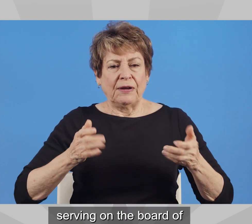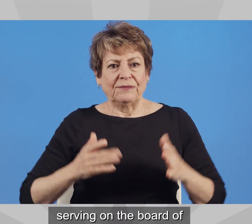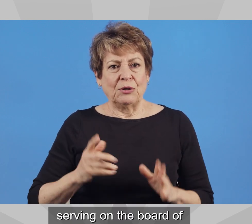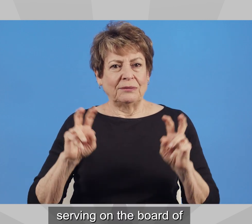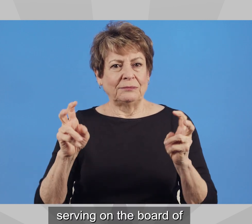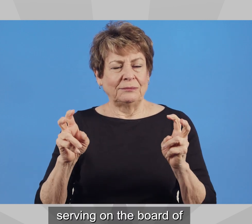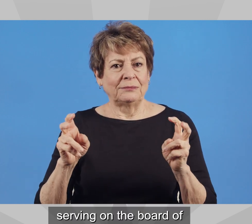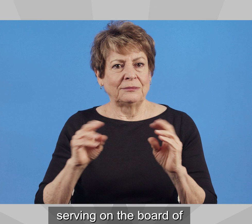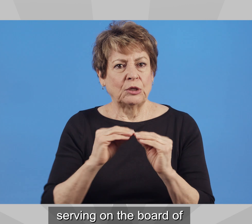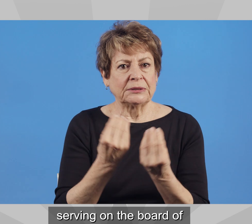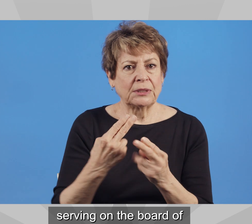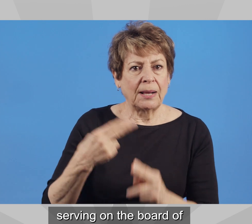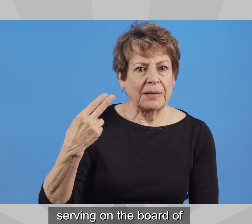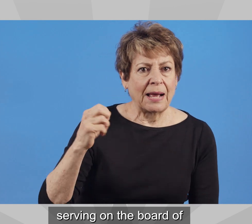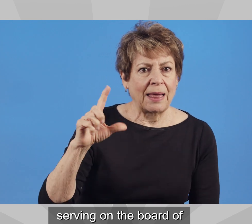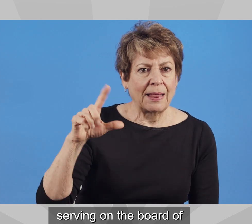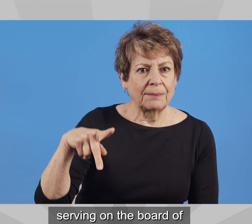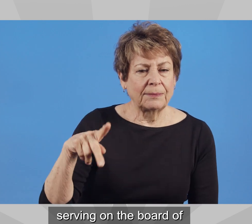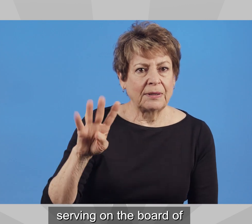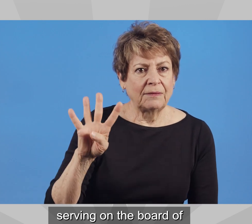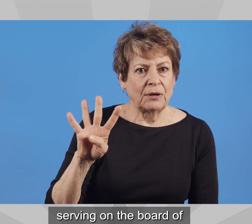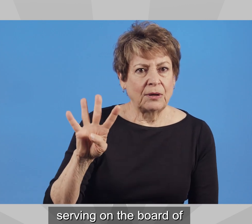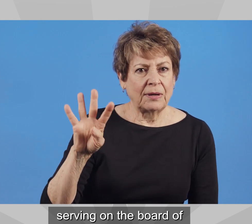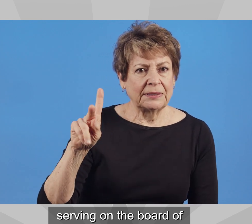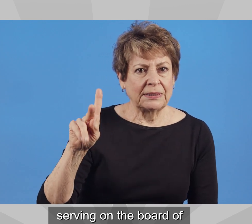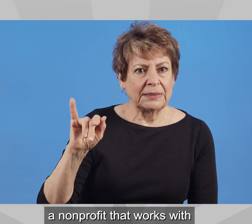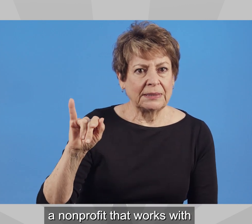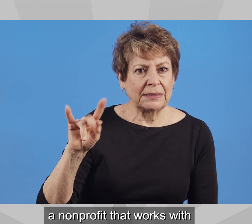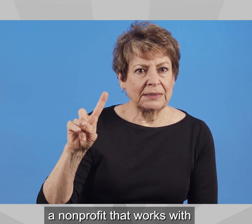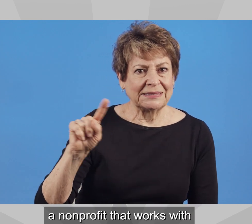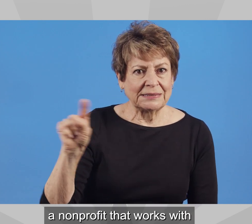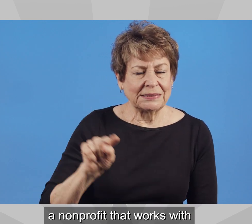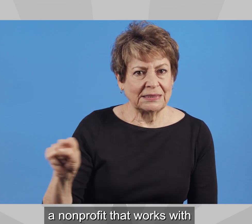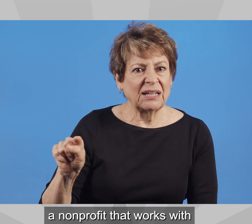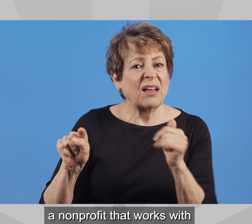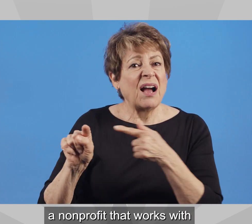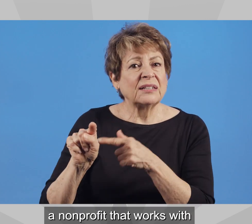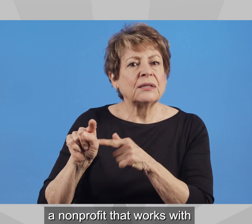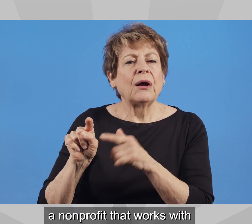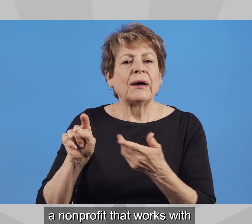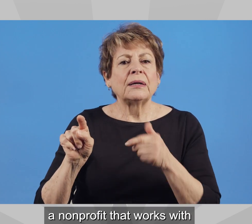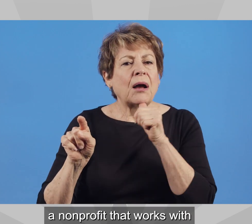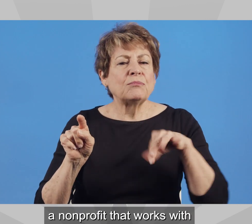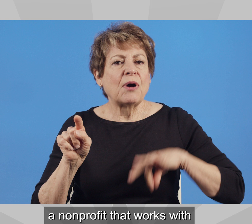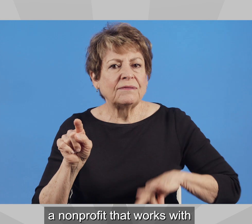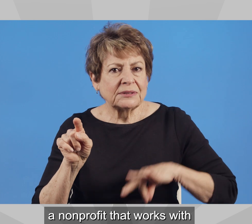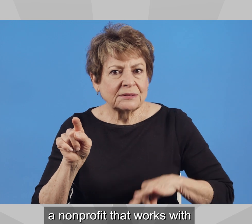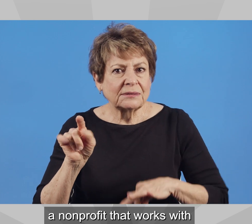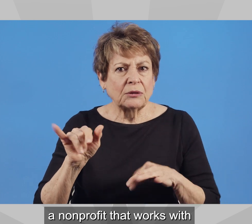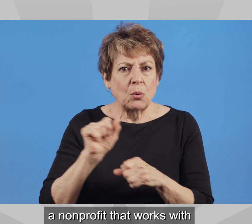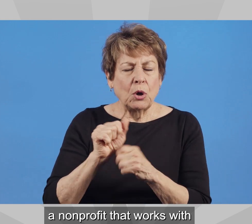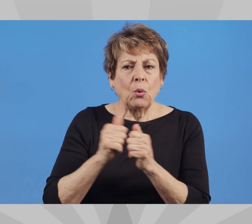serving on the Board of Directors for Help for Kids, a nonprofit that works with at-risk youth